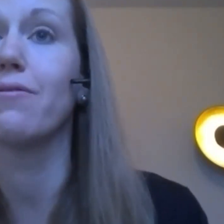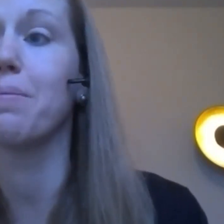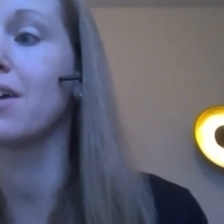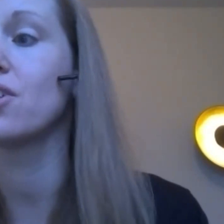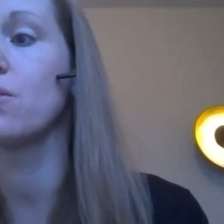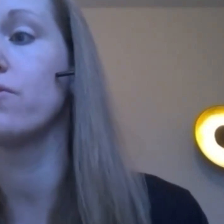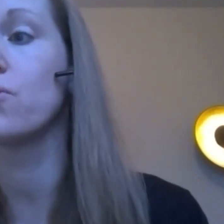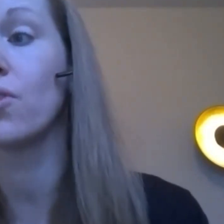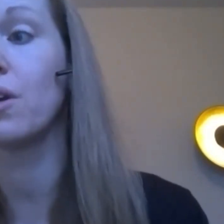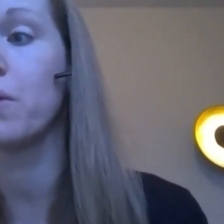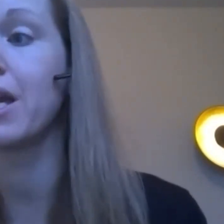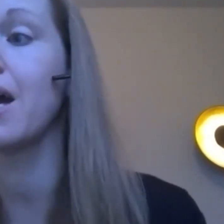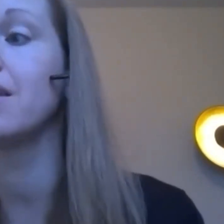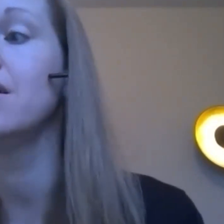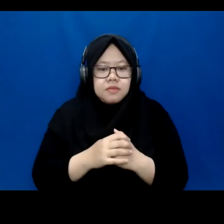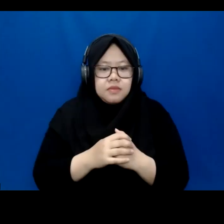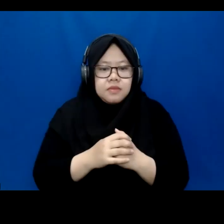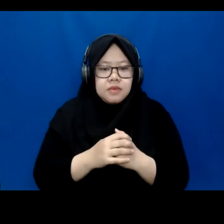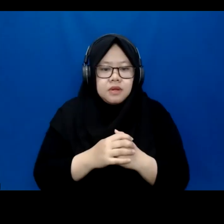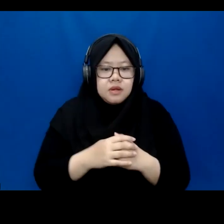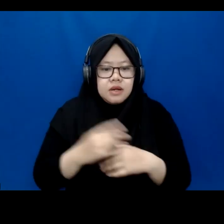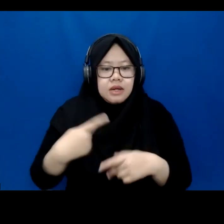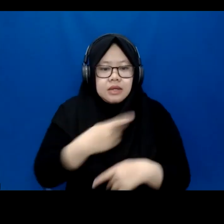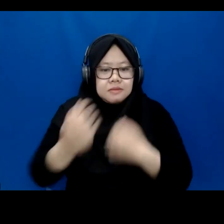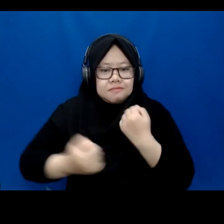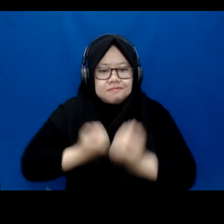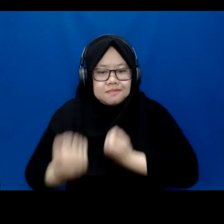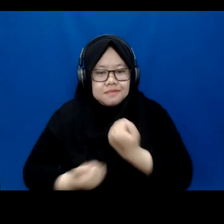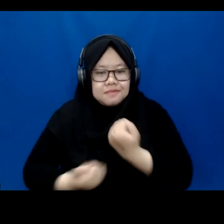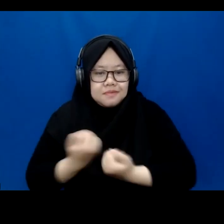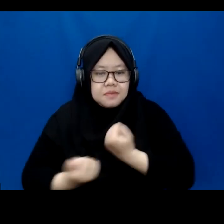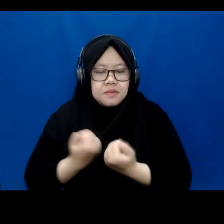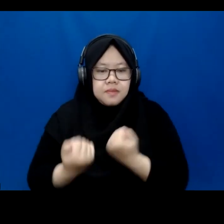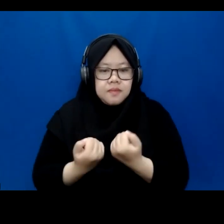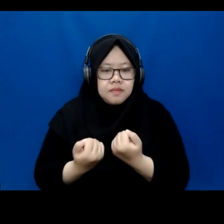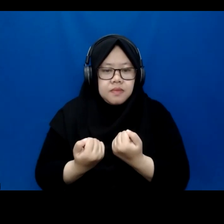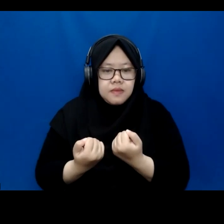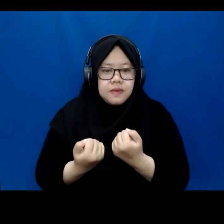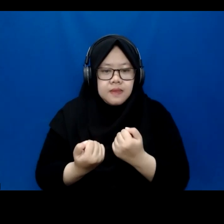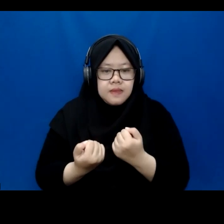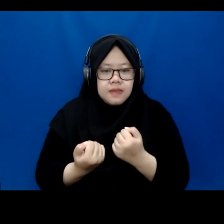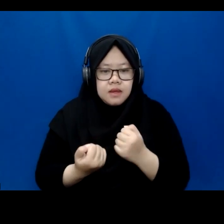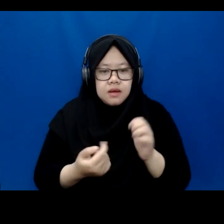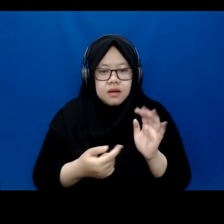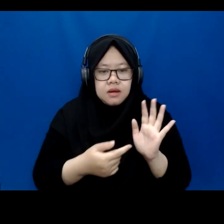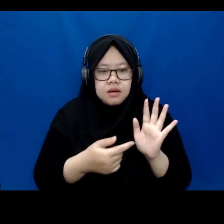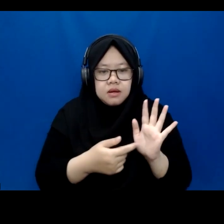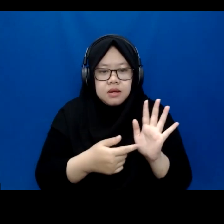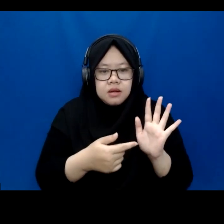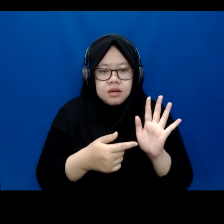relatively patchy. So we've drawn on it where we can, but this is a clear challenge for policymakers.